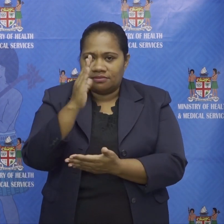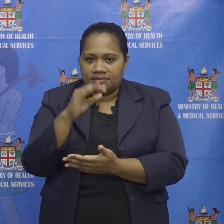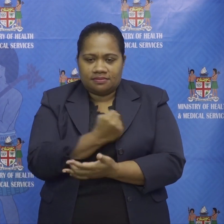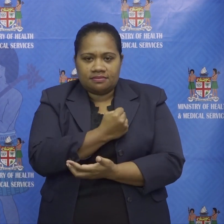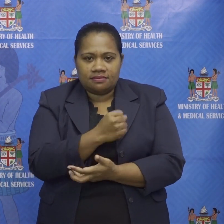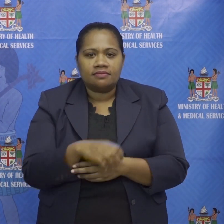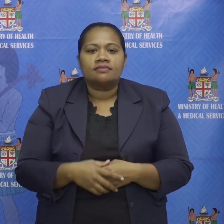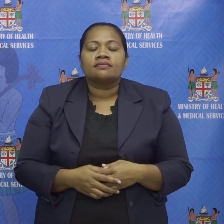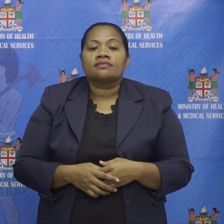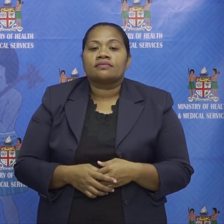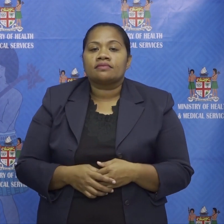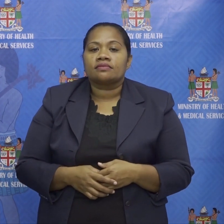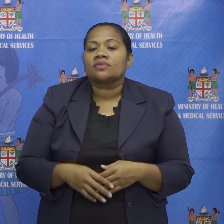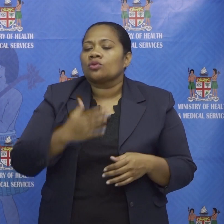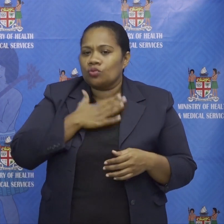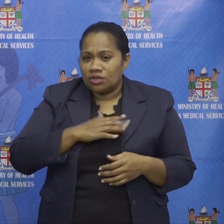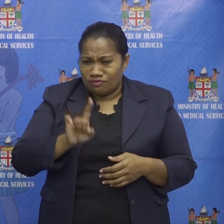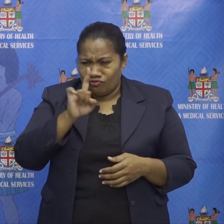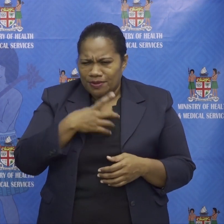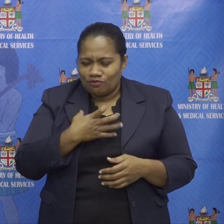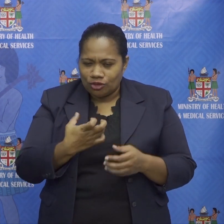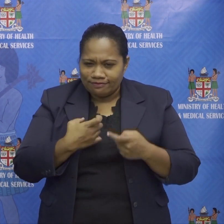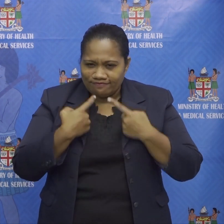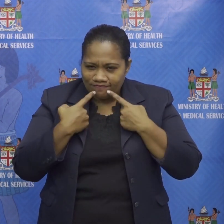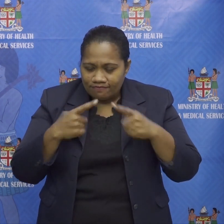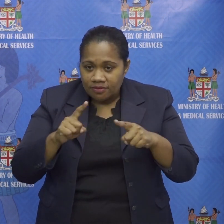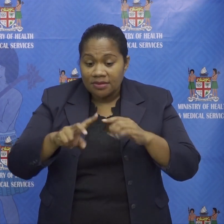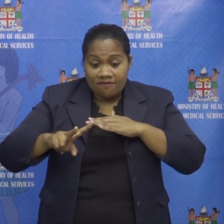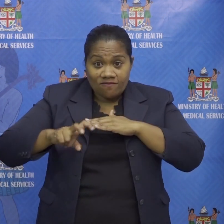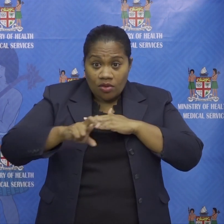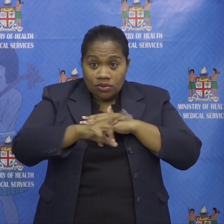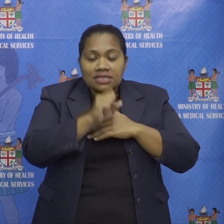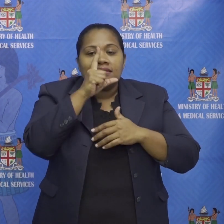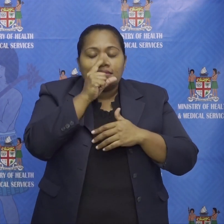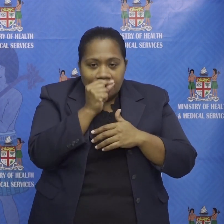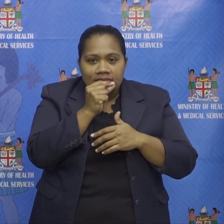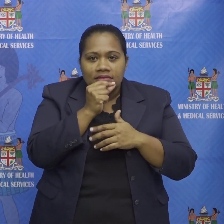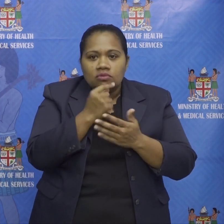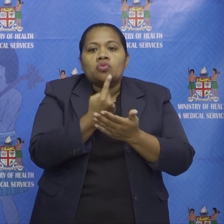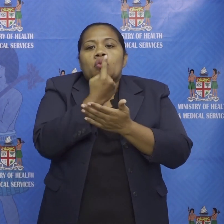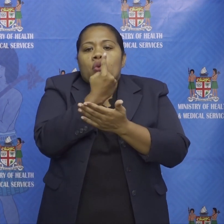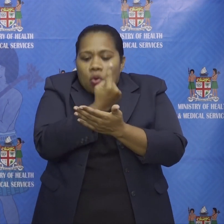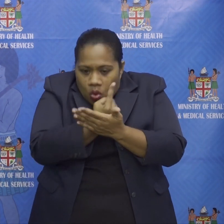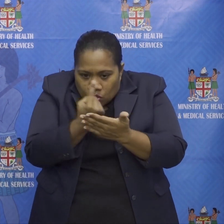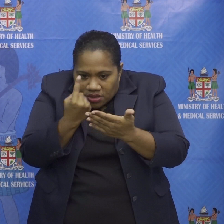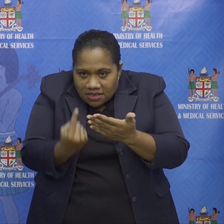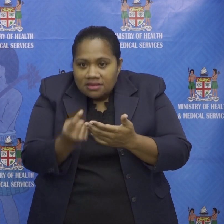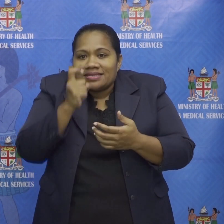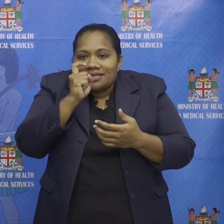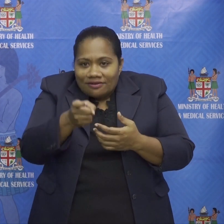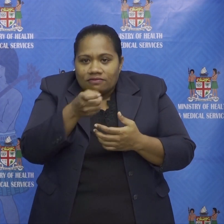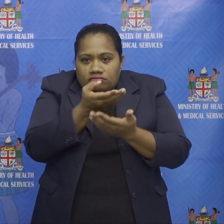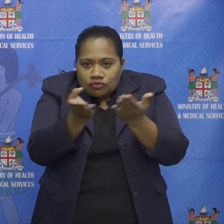digress a bit to say one more thing the virus can only live if you keep passing it